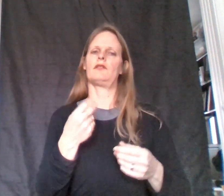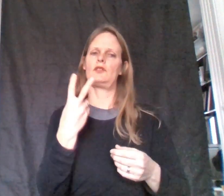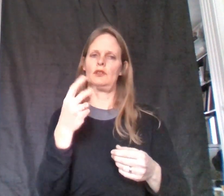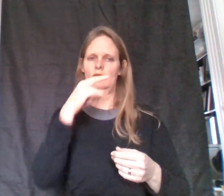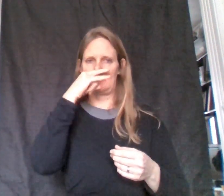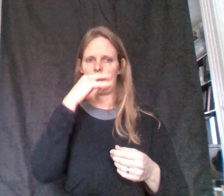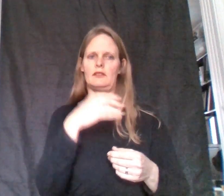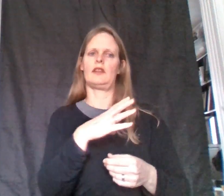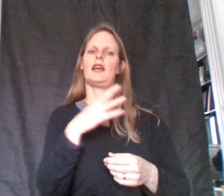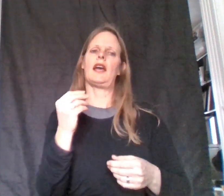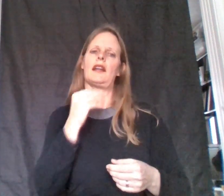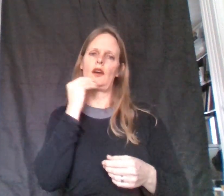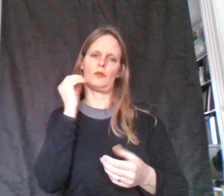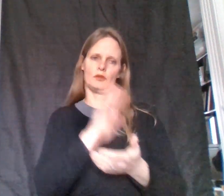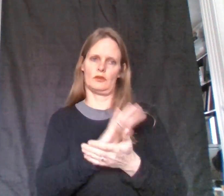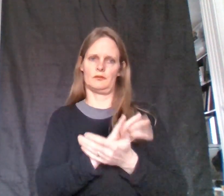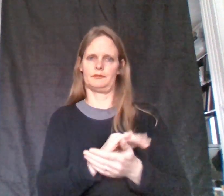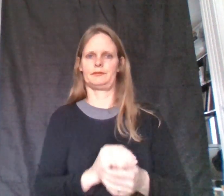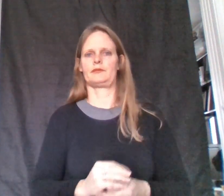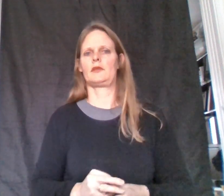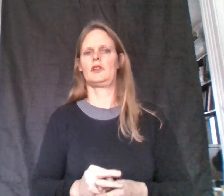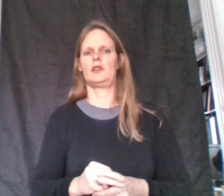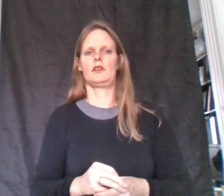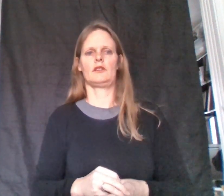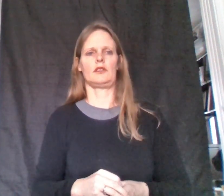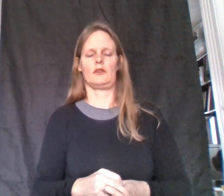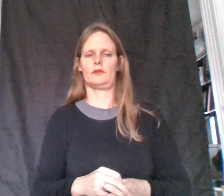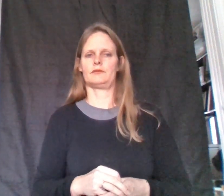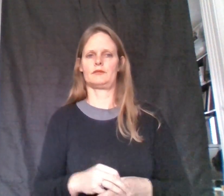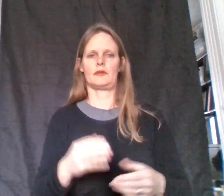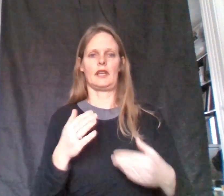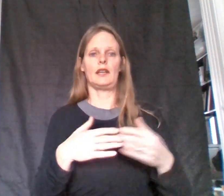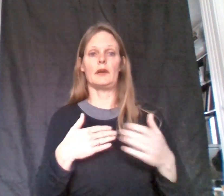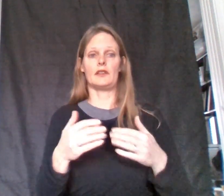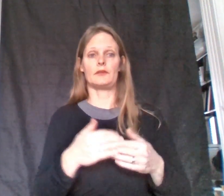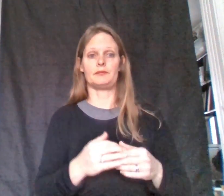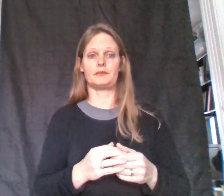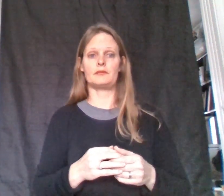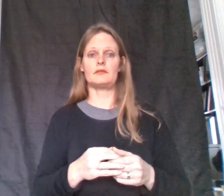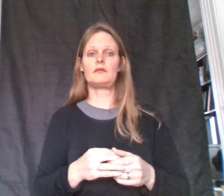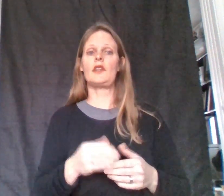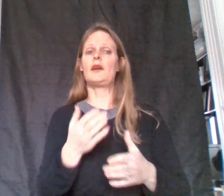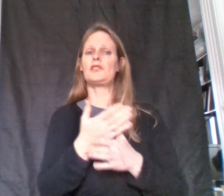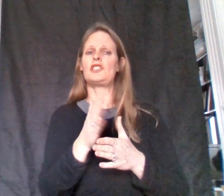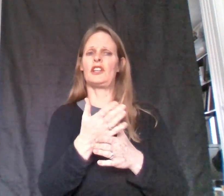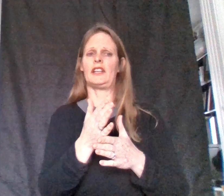two kids and I homeschool. So anyways, I'm just sharing